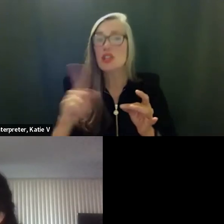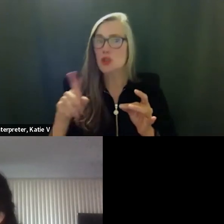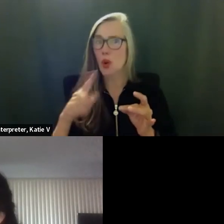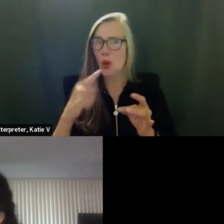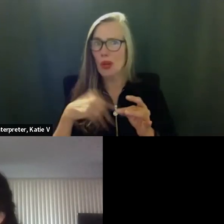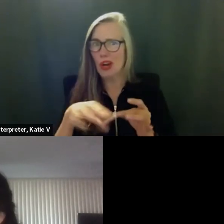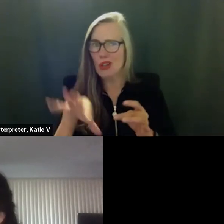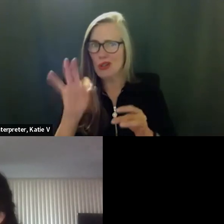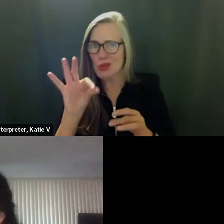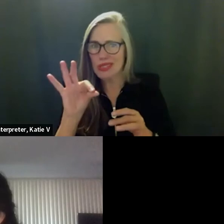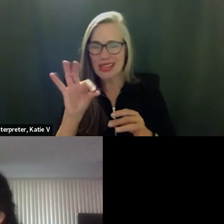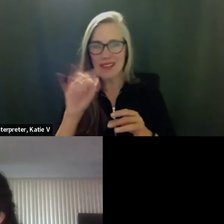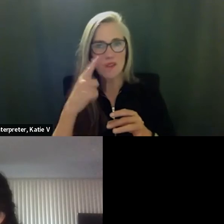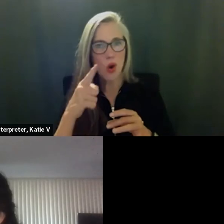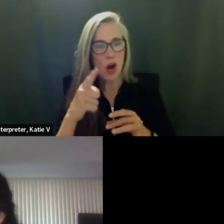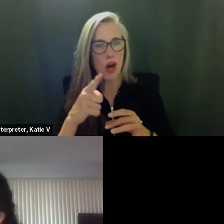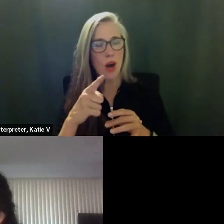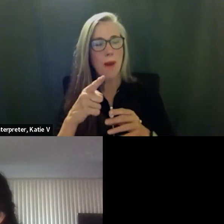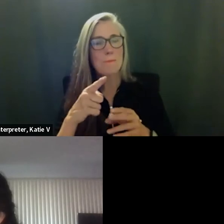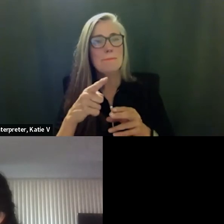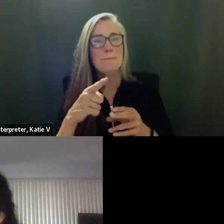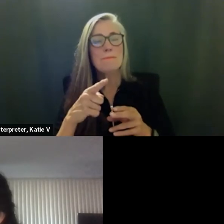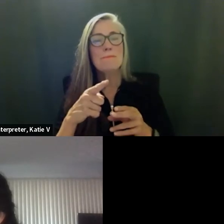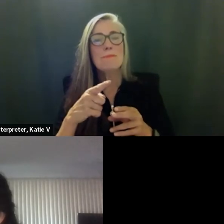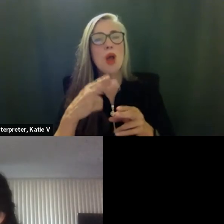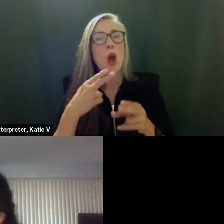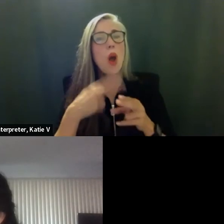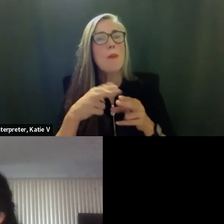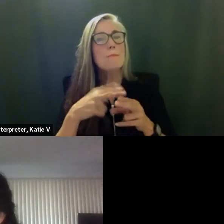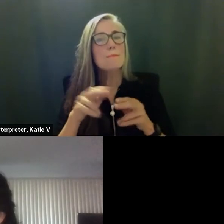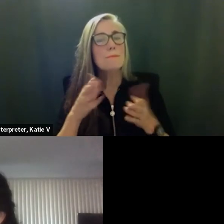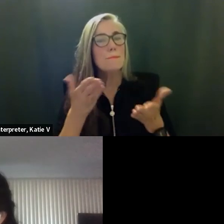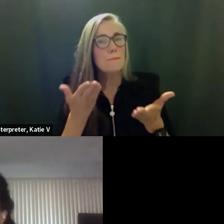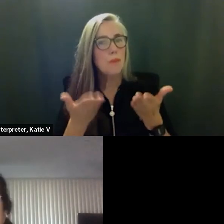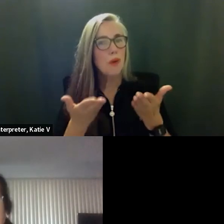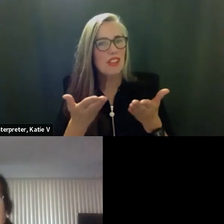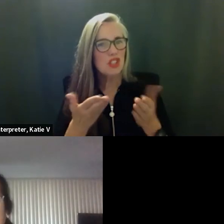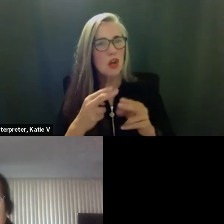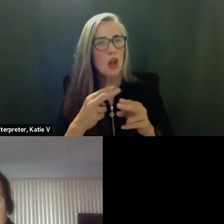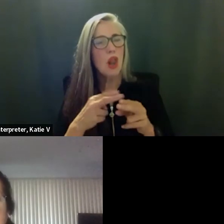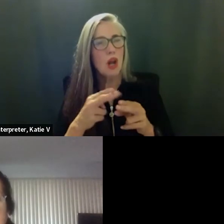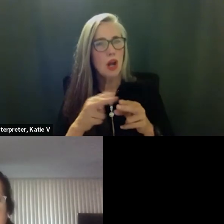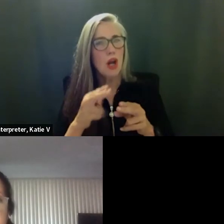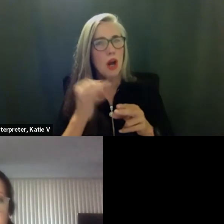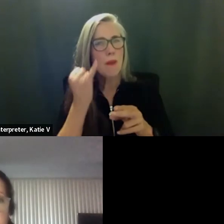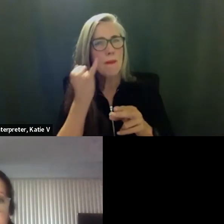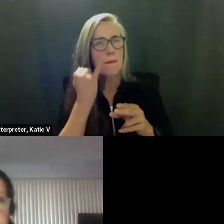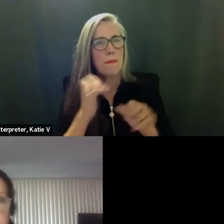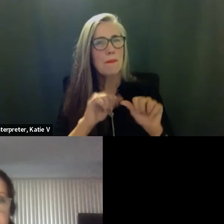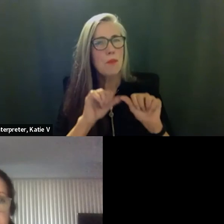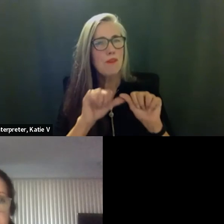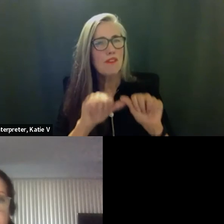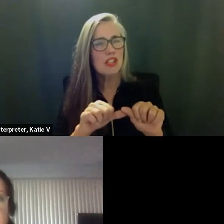specifically in the in the motion yes please okay all right i move that uh we make a provisional